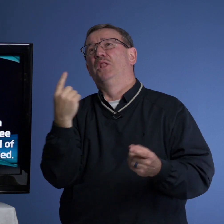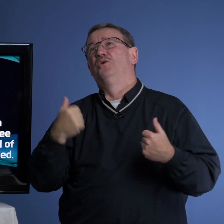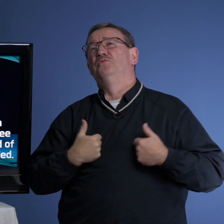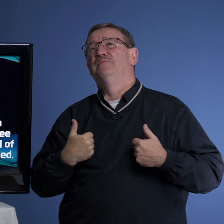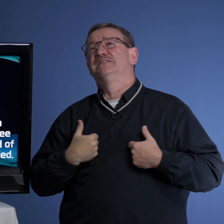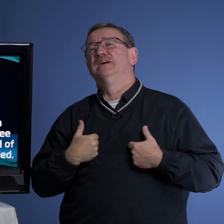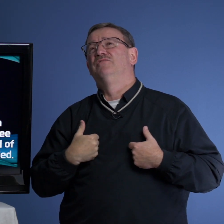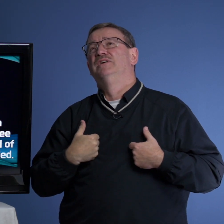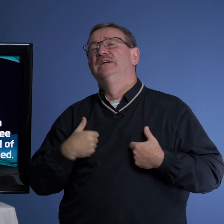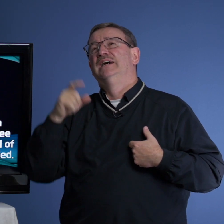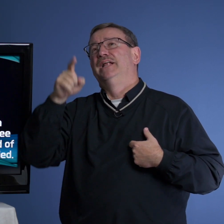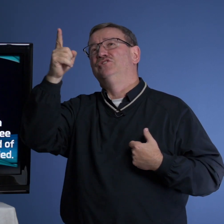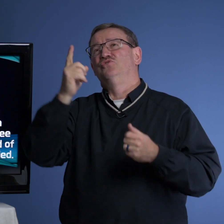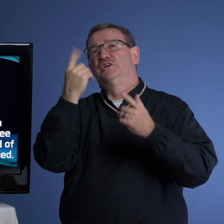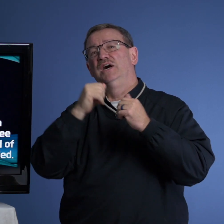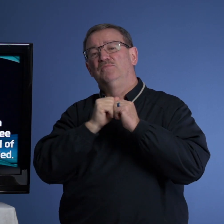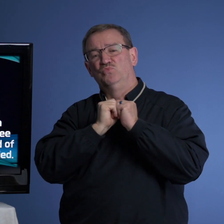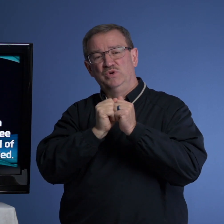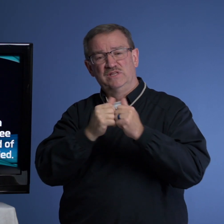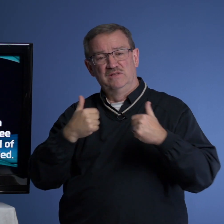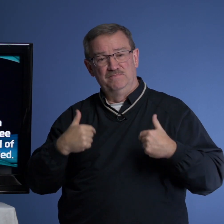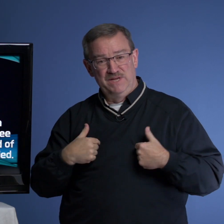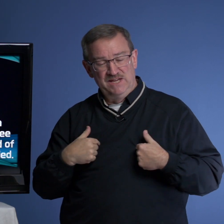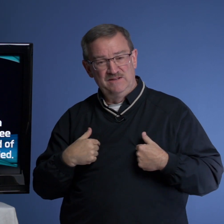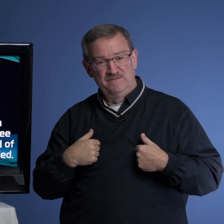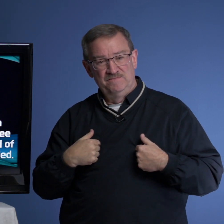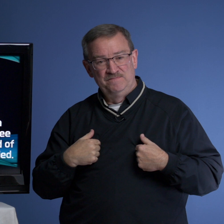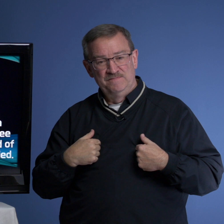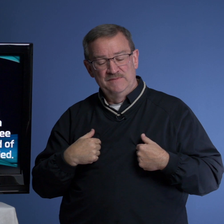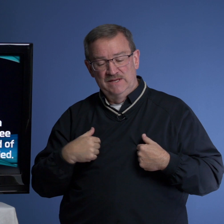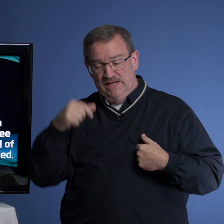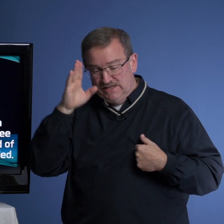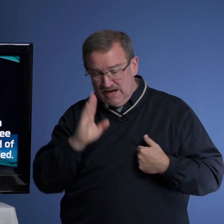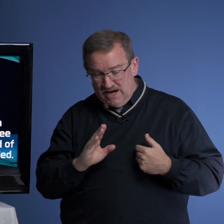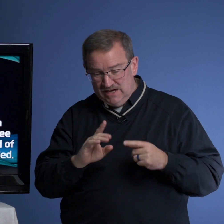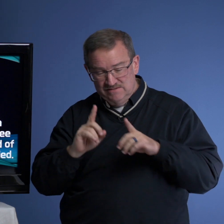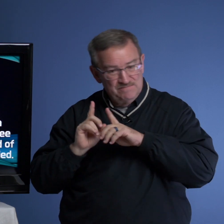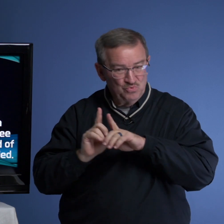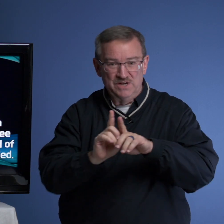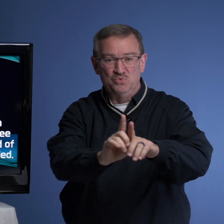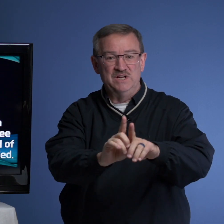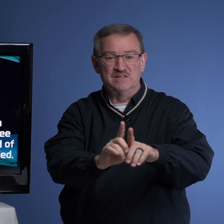alone myself. I need you to come with me. And God went with